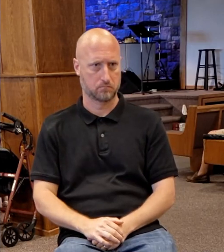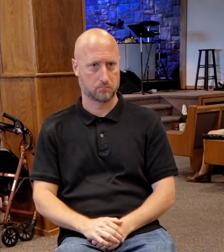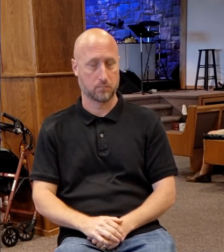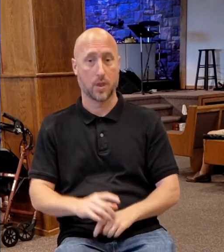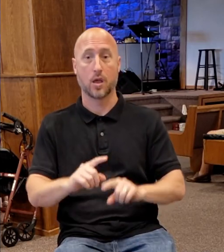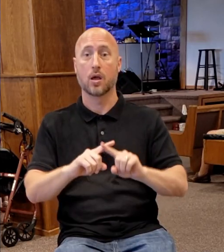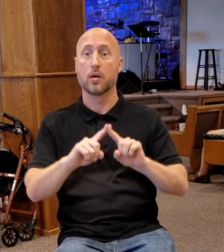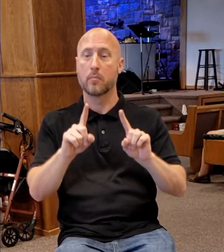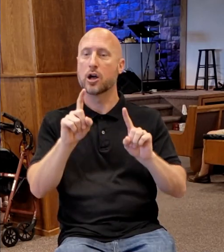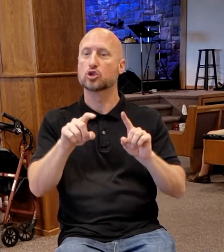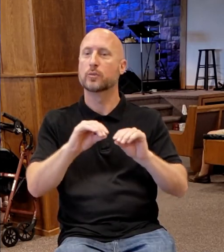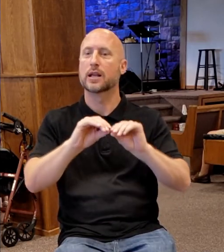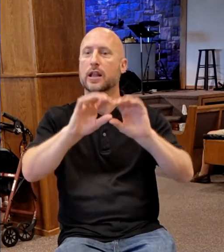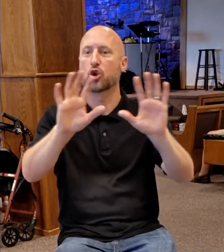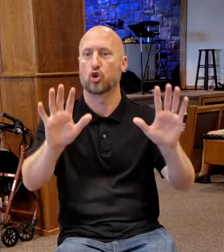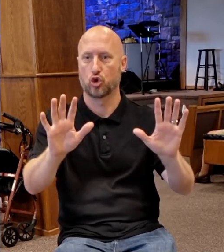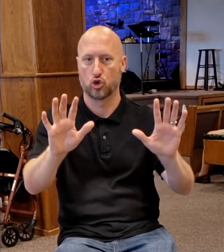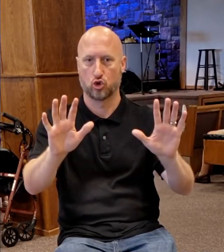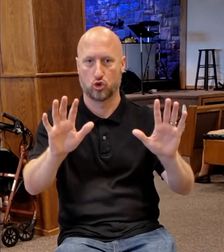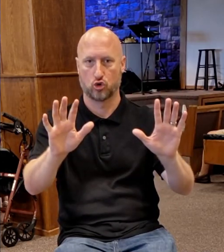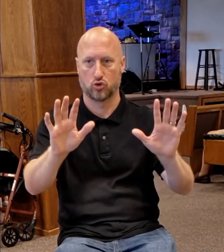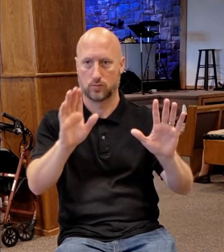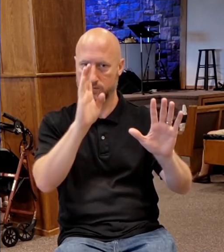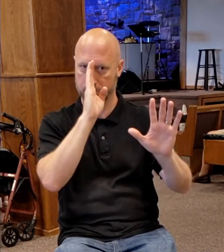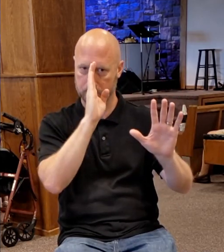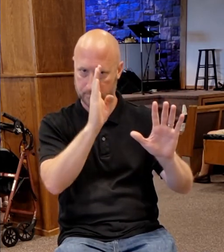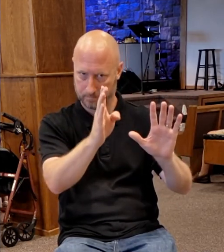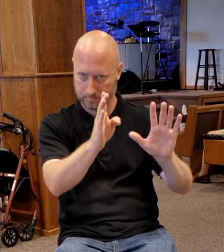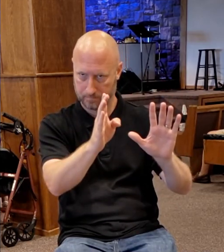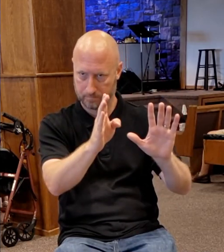be perfectly clear as well.